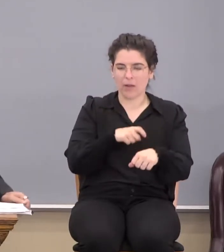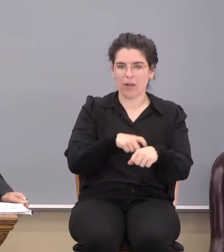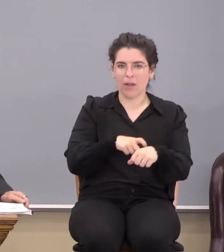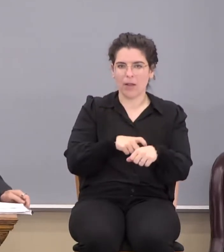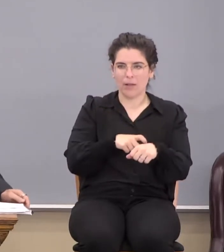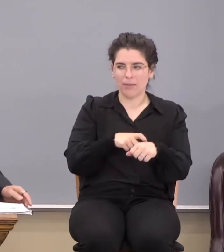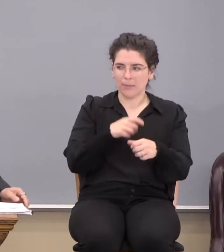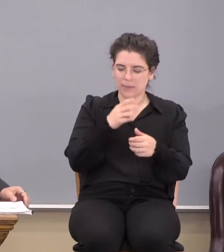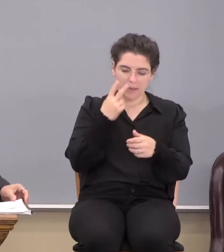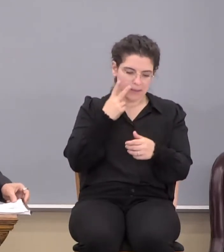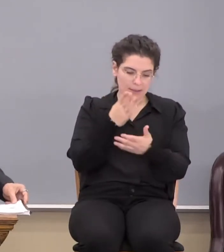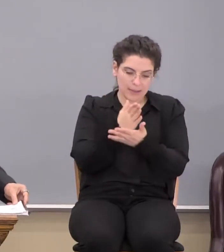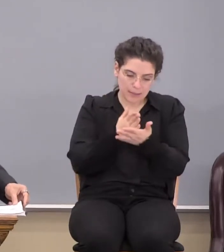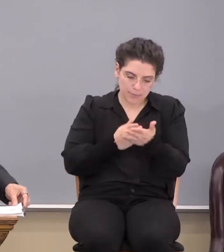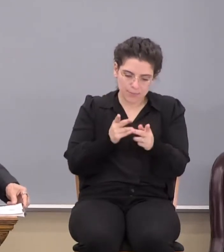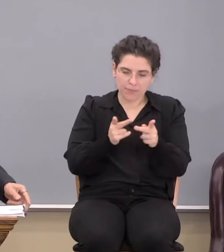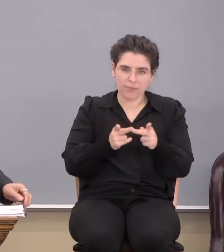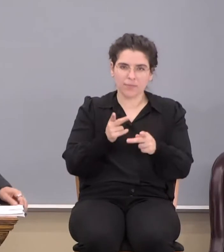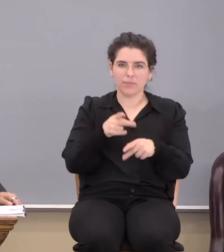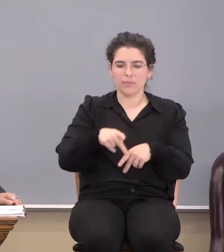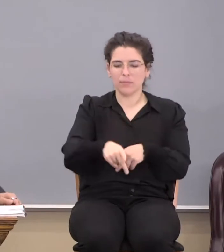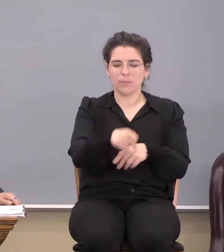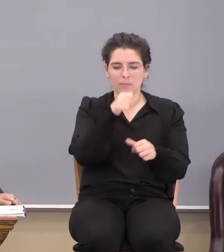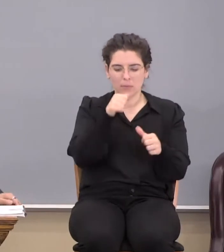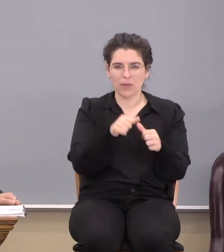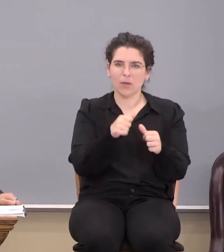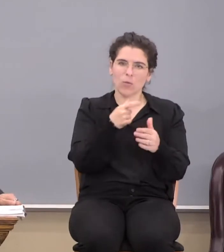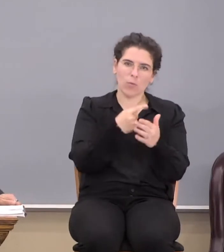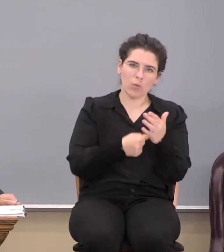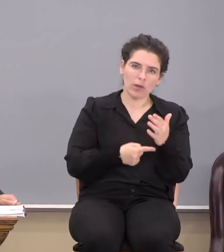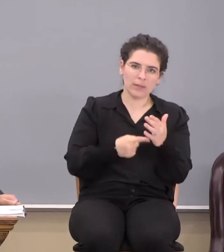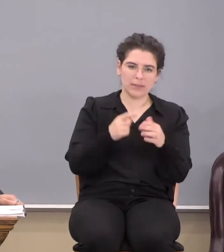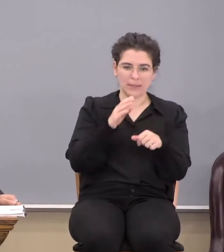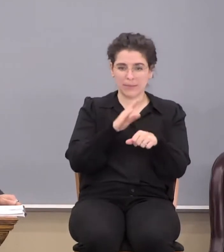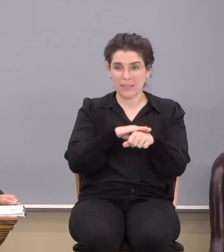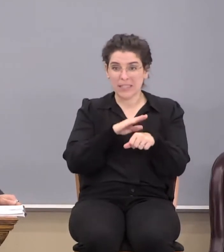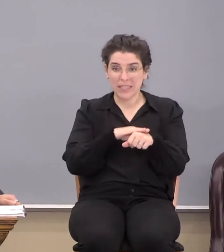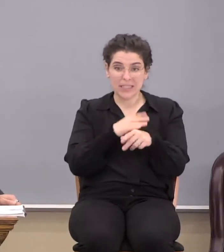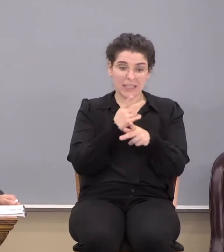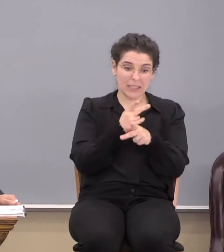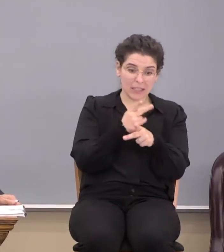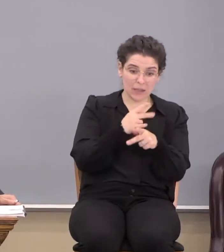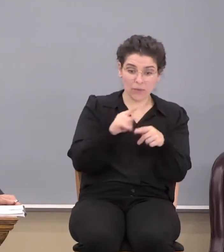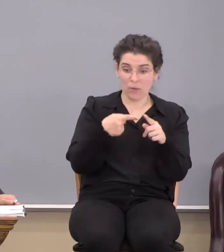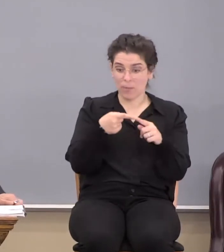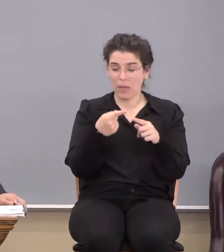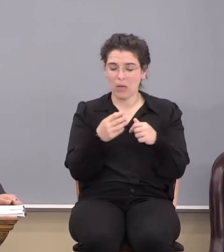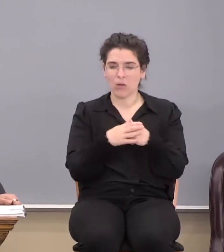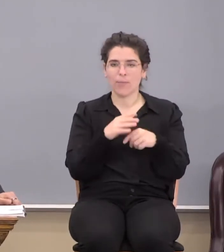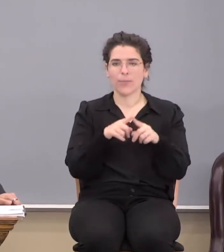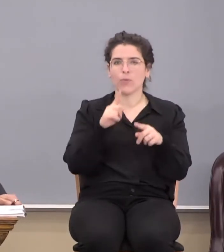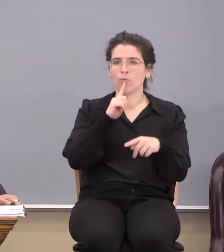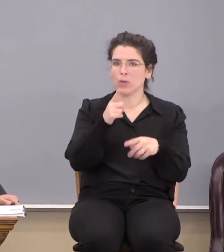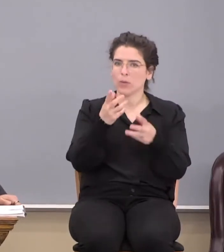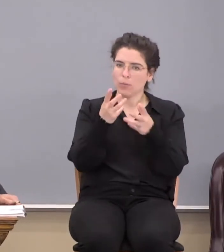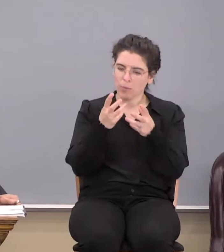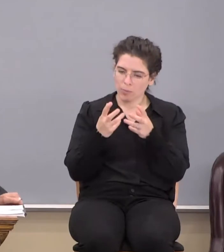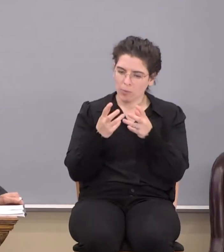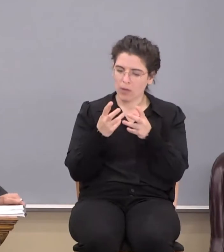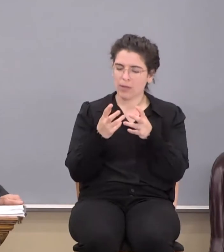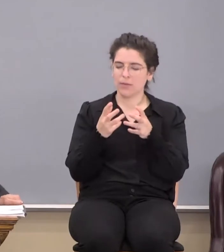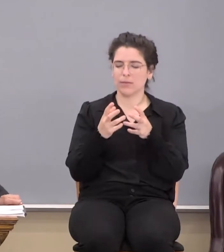places in Paul's epistles where he tells us what to be aware of and take heed about. But really what we want to do